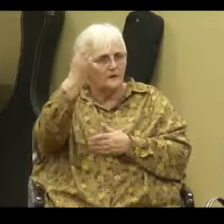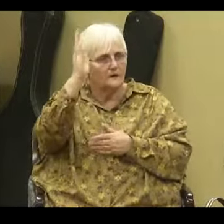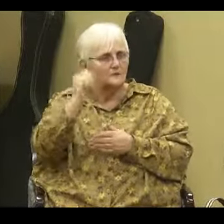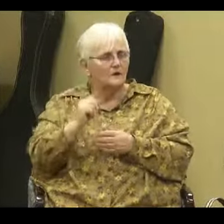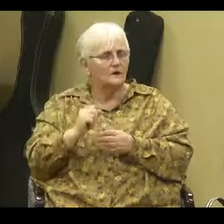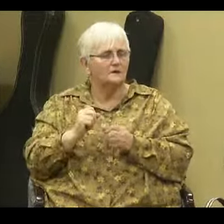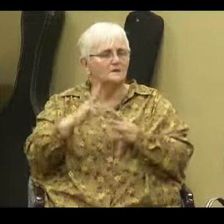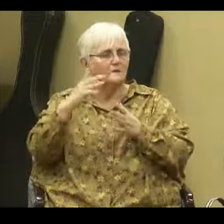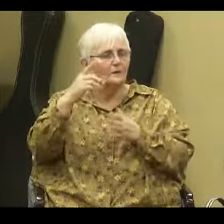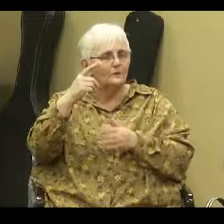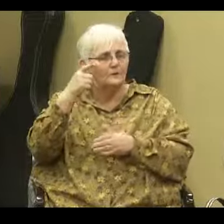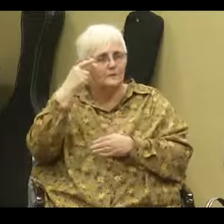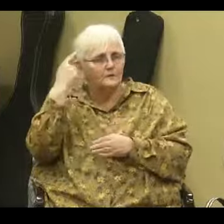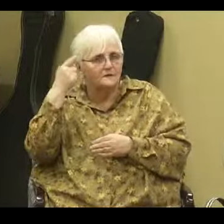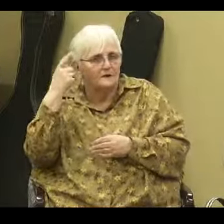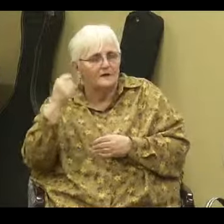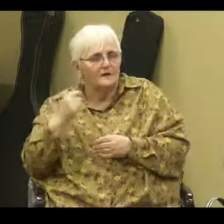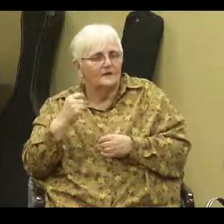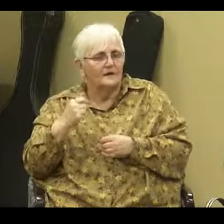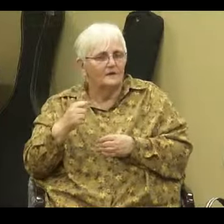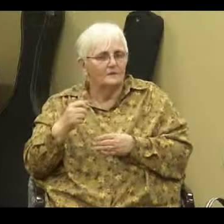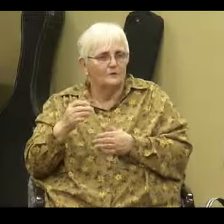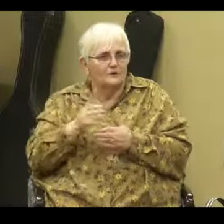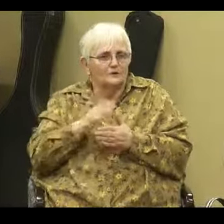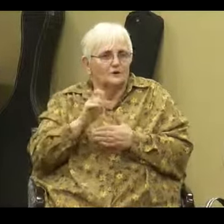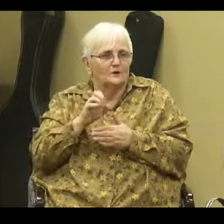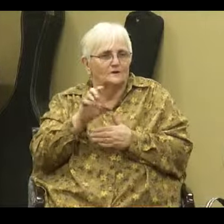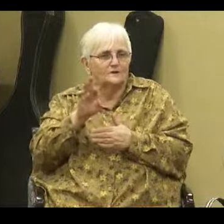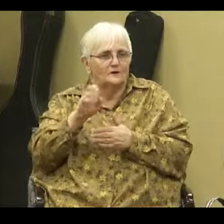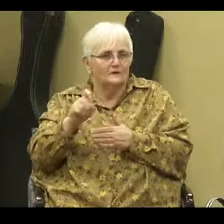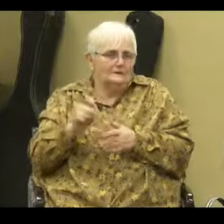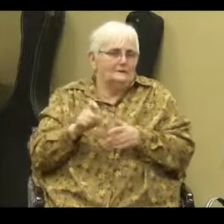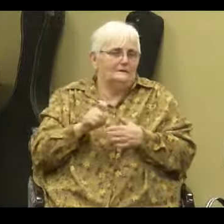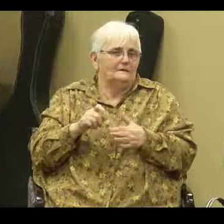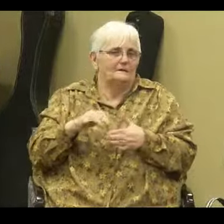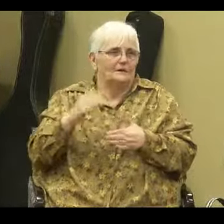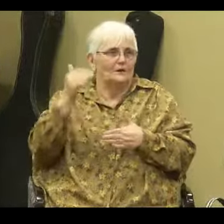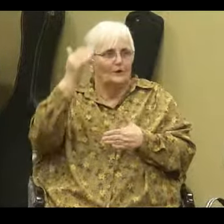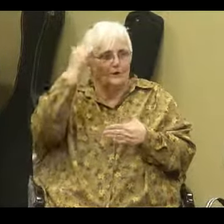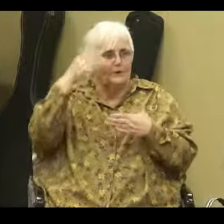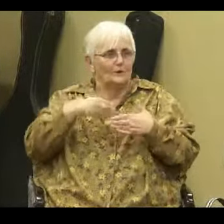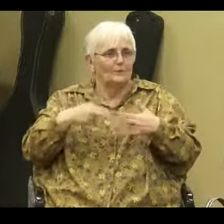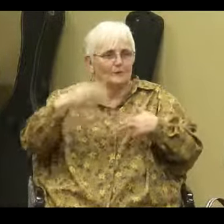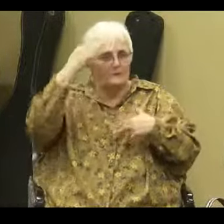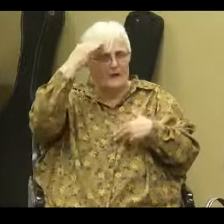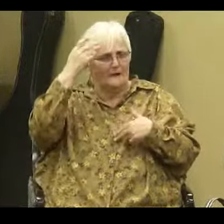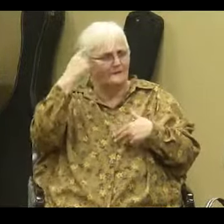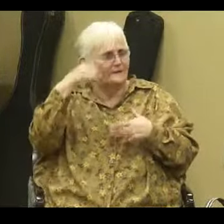mysterious that He'll short-circuit the human mind. Amen. I was thinking about this.